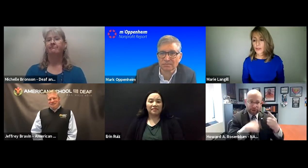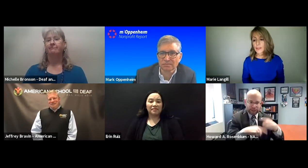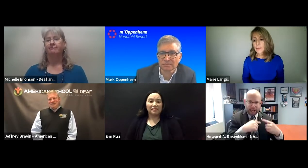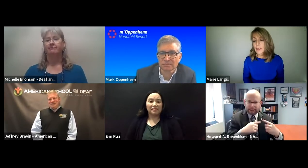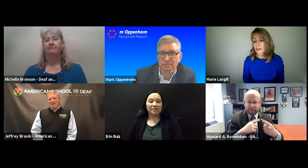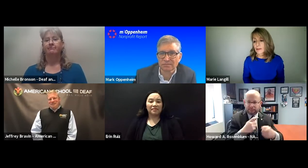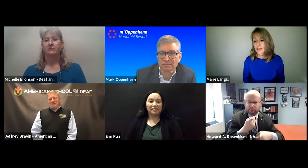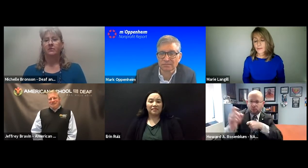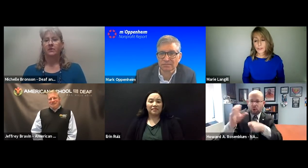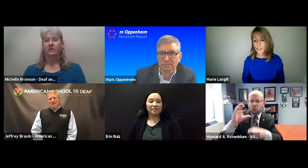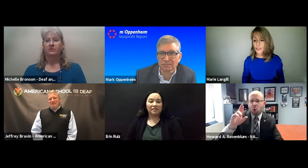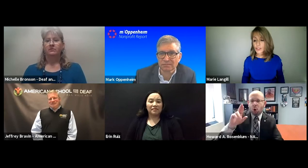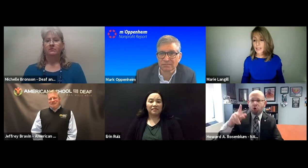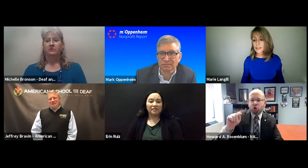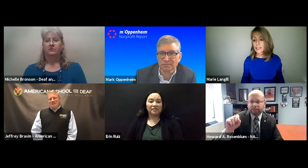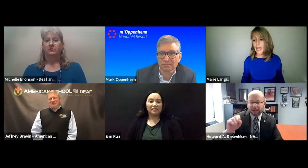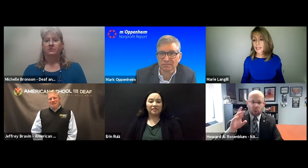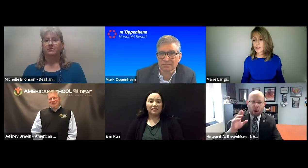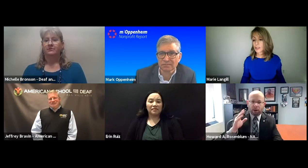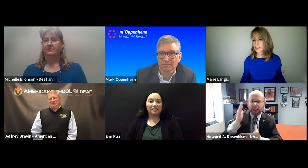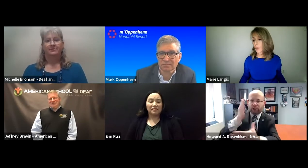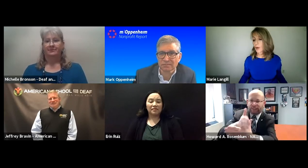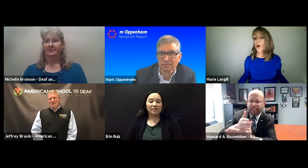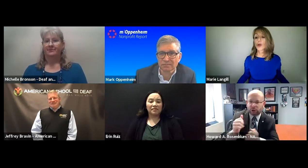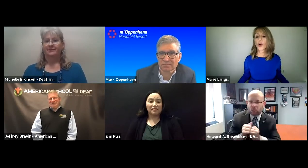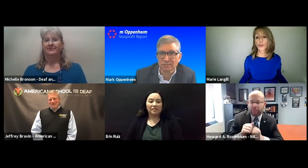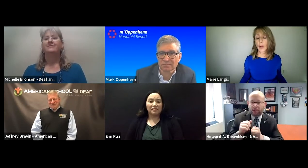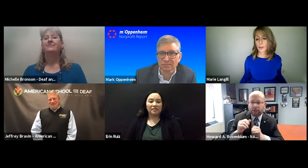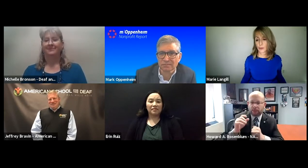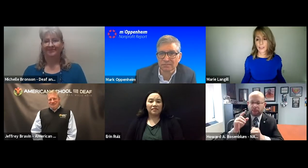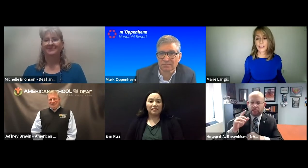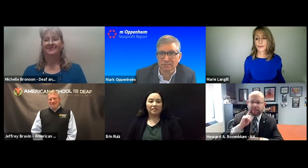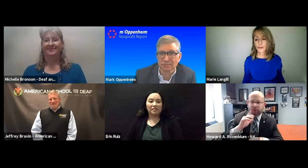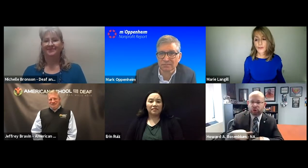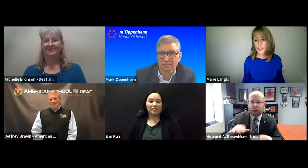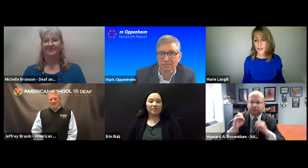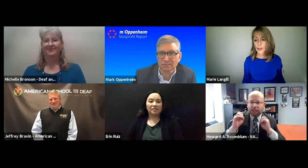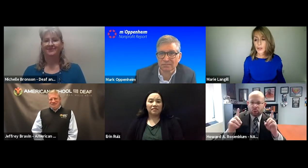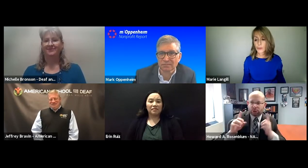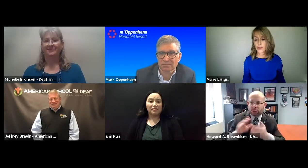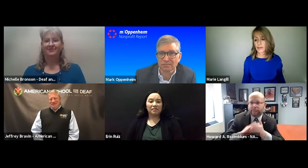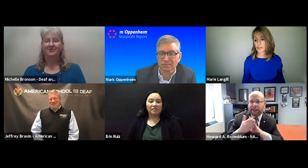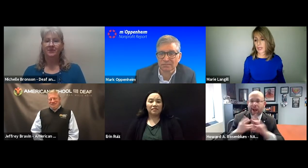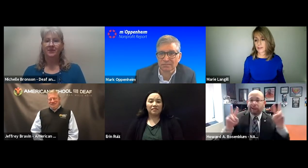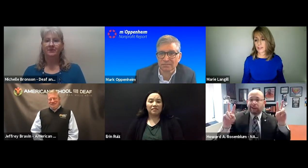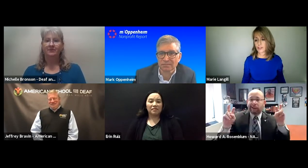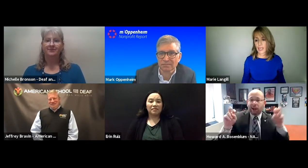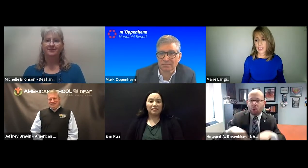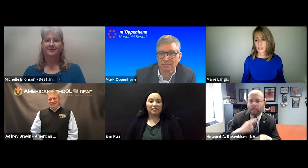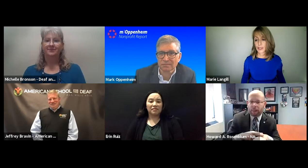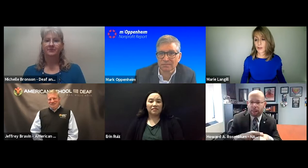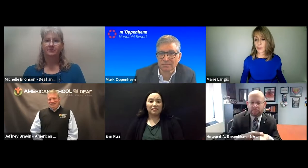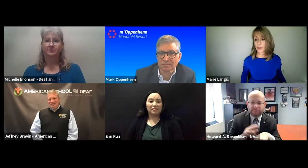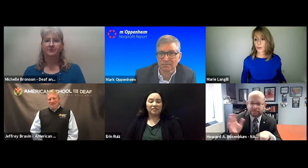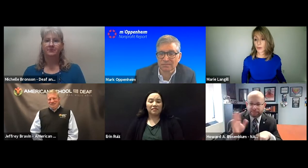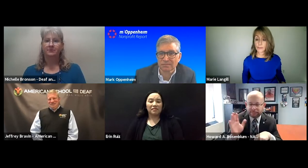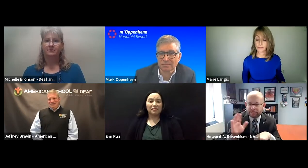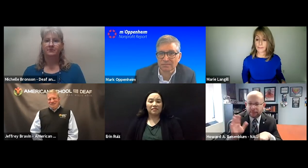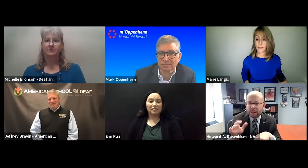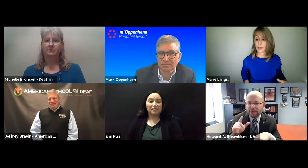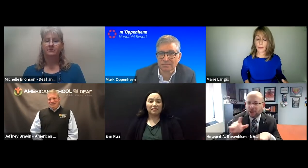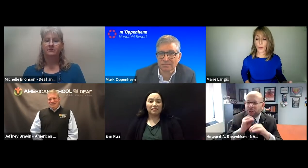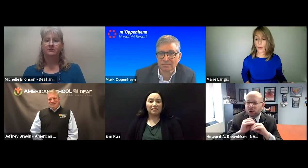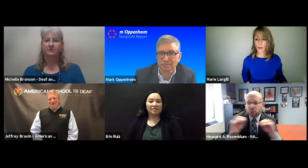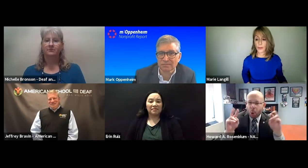So there is a myth that if you teach a child to sign, it's going to spoil or corrupt or interfere with a deaf child's education and they'll become